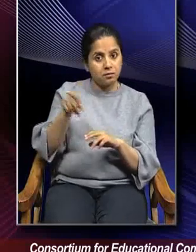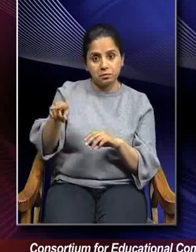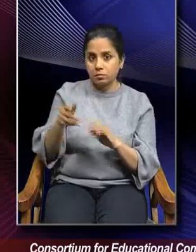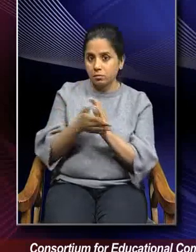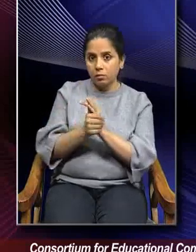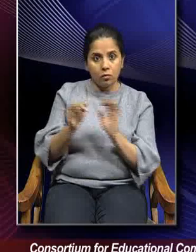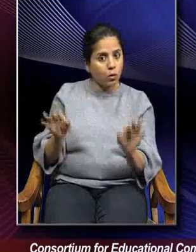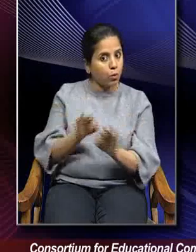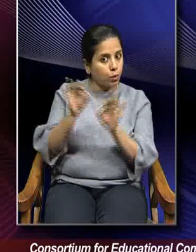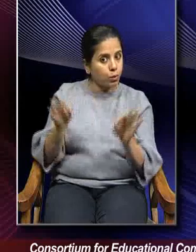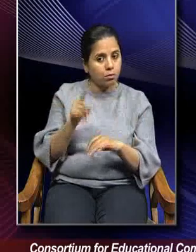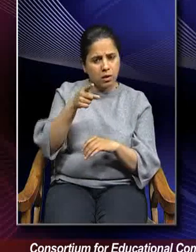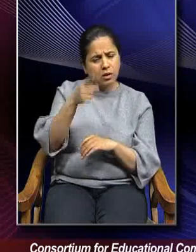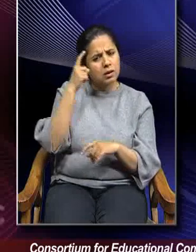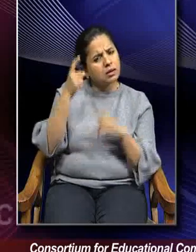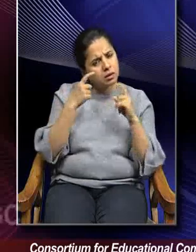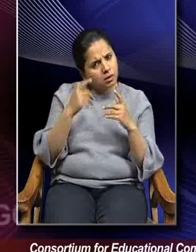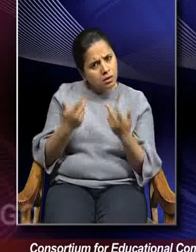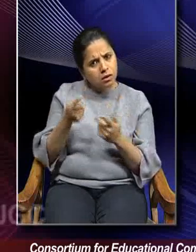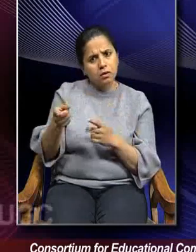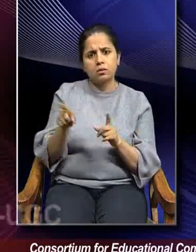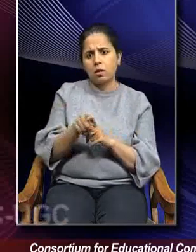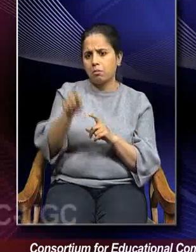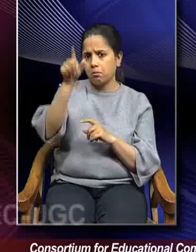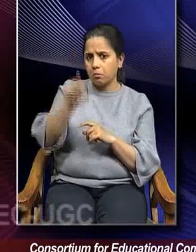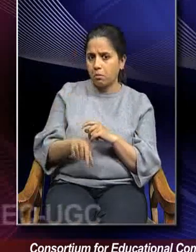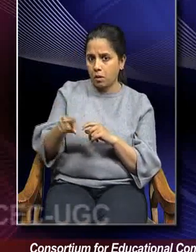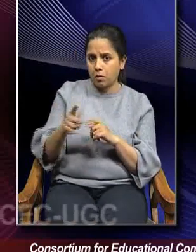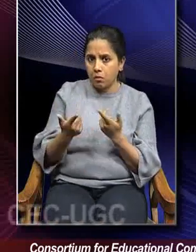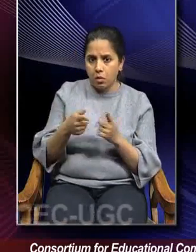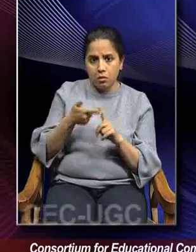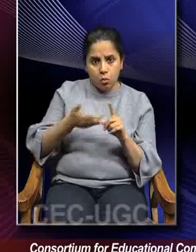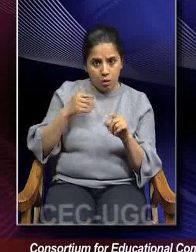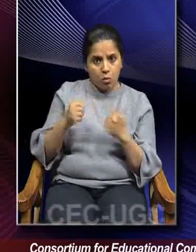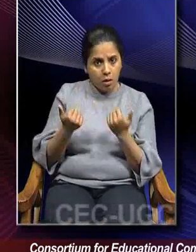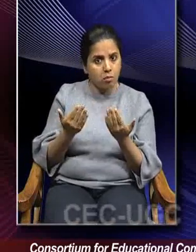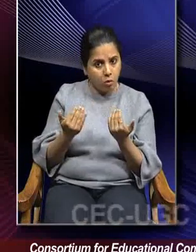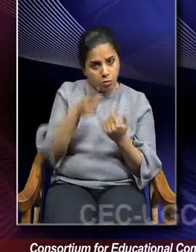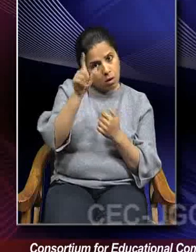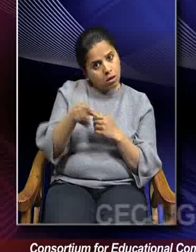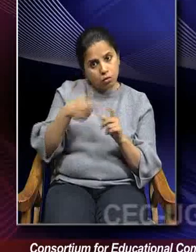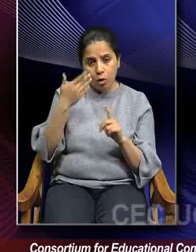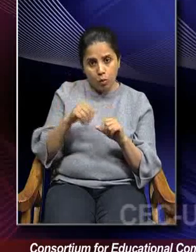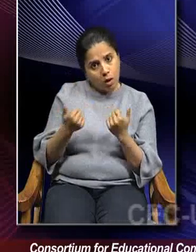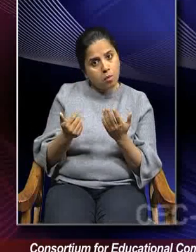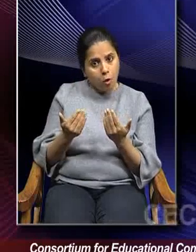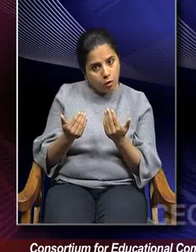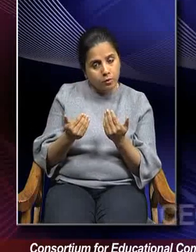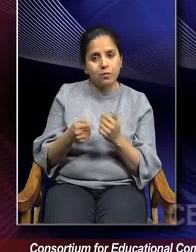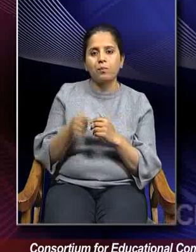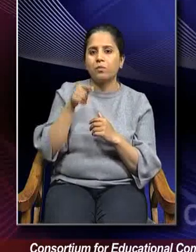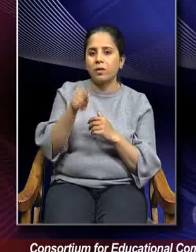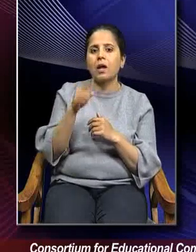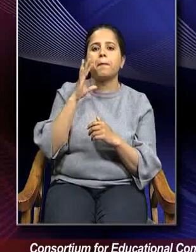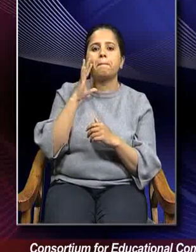present there, do you think that such an employee is trainable? Can you train that employee? That is another